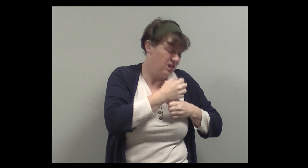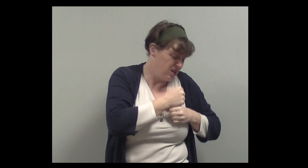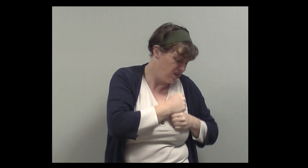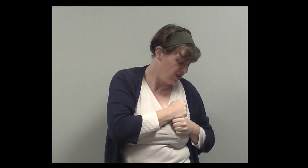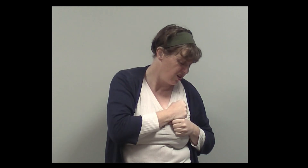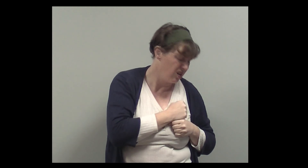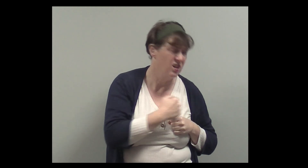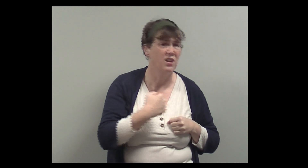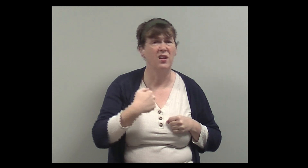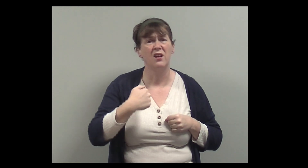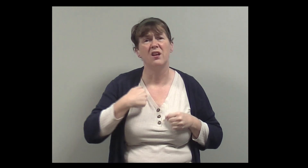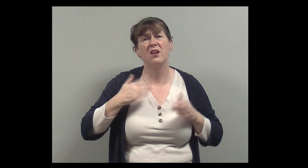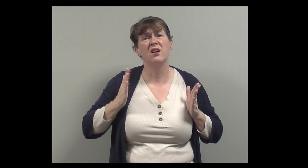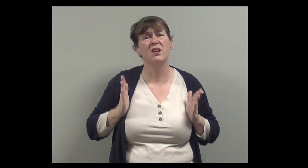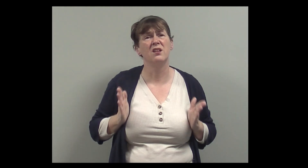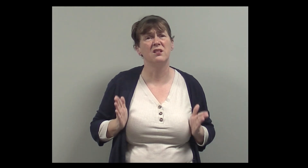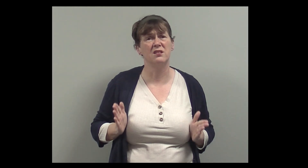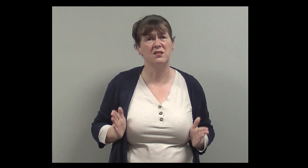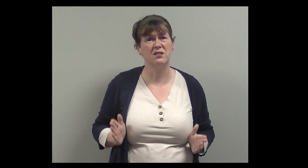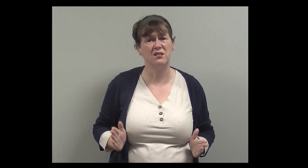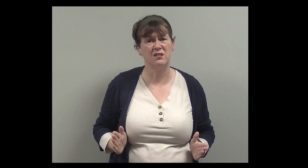fall apart Cause I'm only human